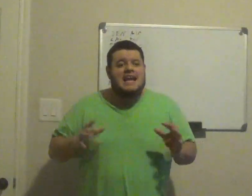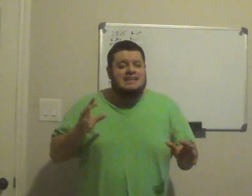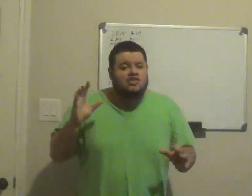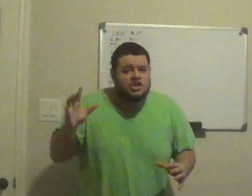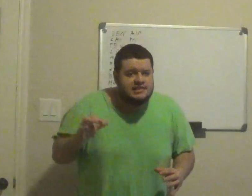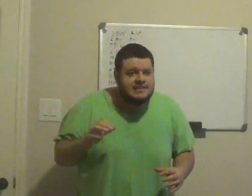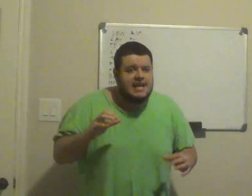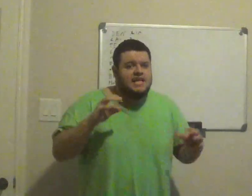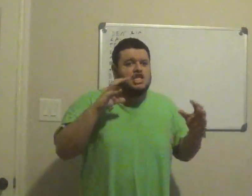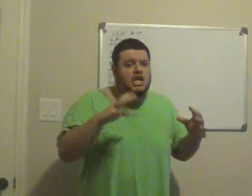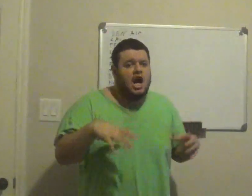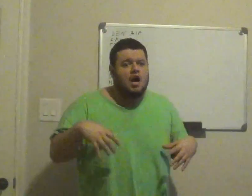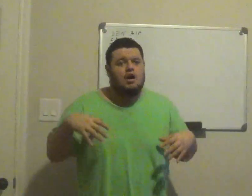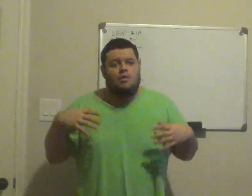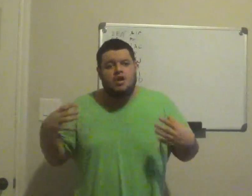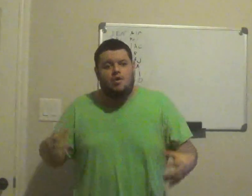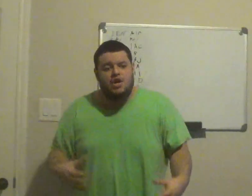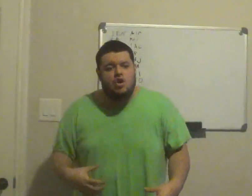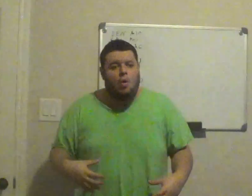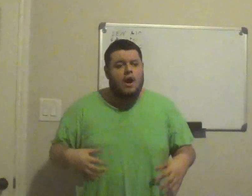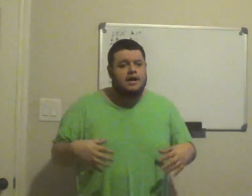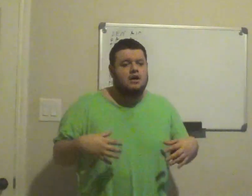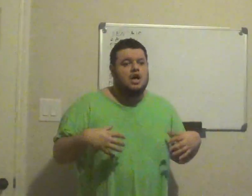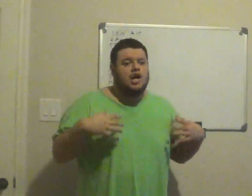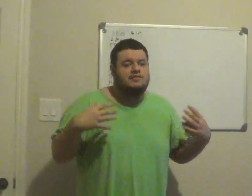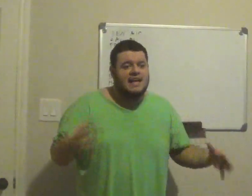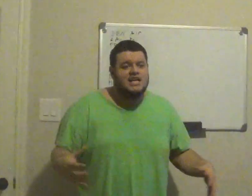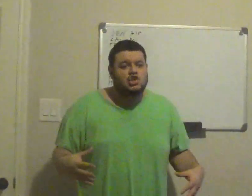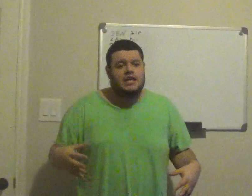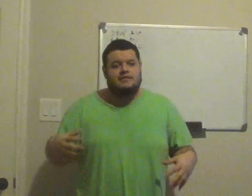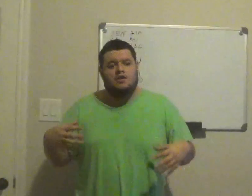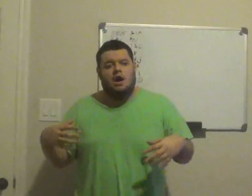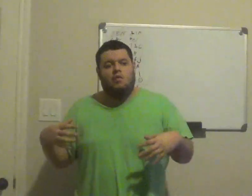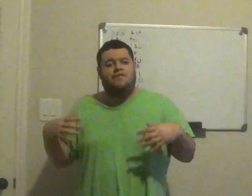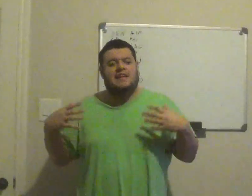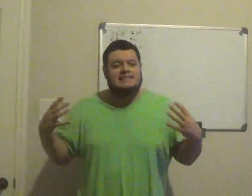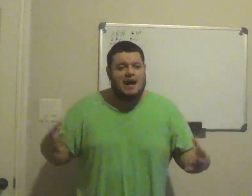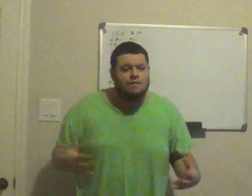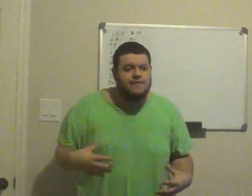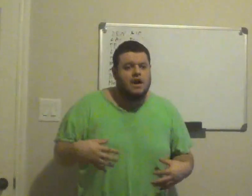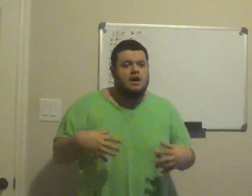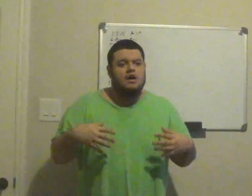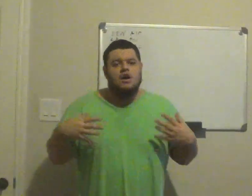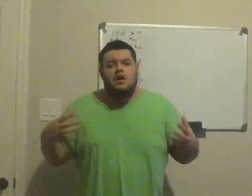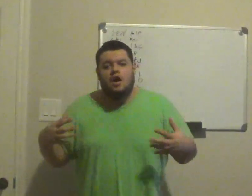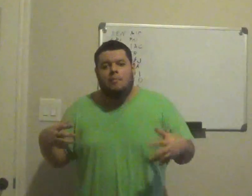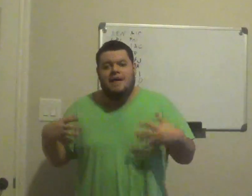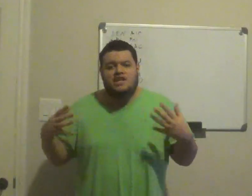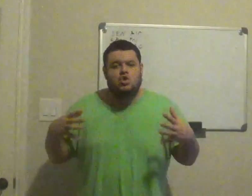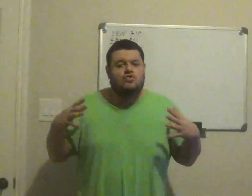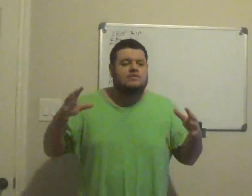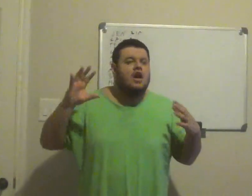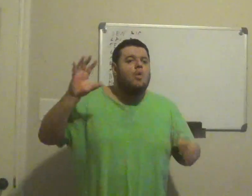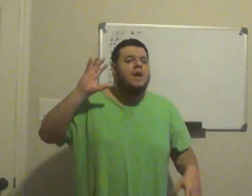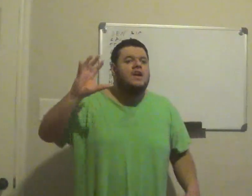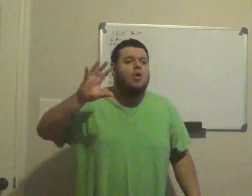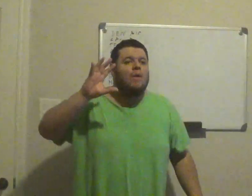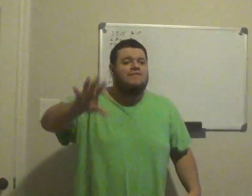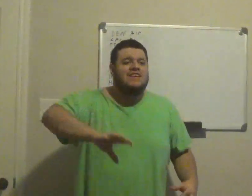in certain cities, Chicago, know, New York, Los Angeles, you know, Philadelphia, you know, Massachusetts, we know what fans